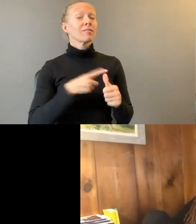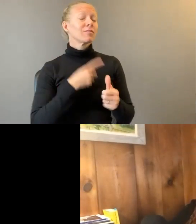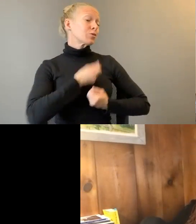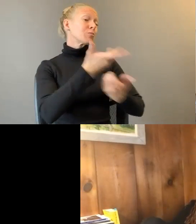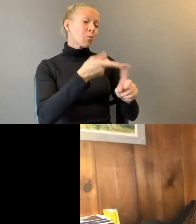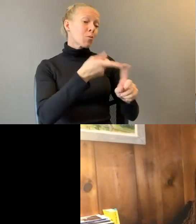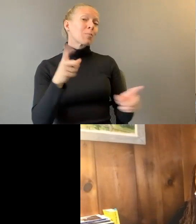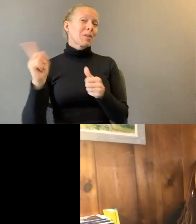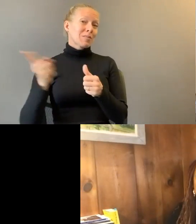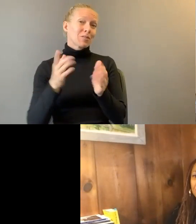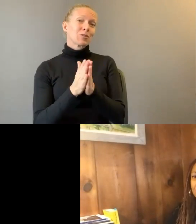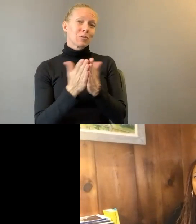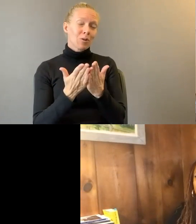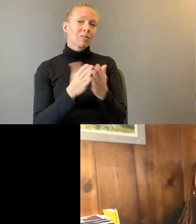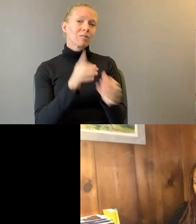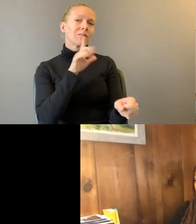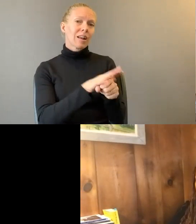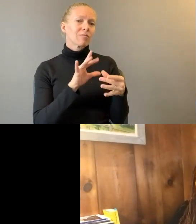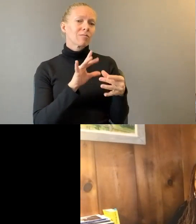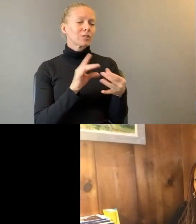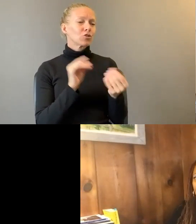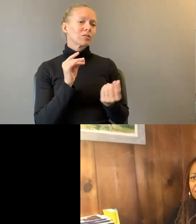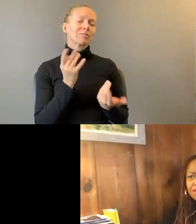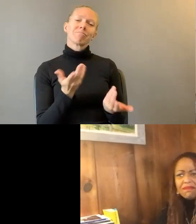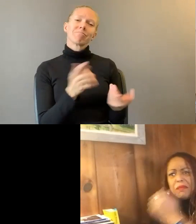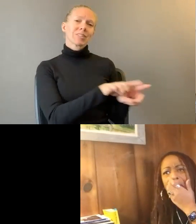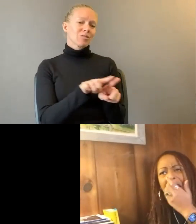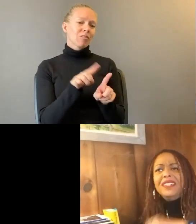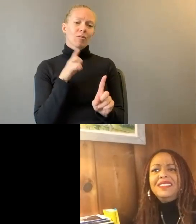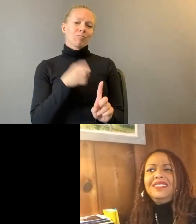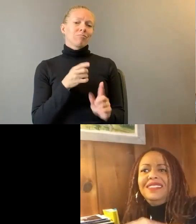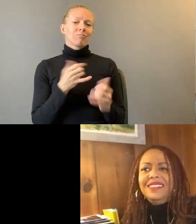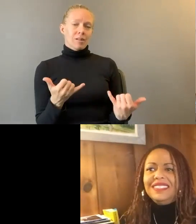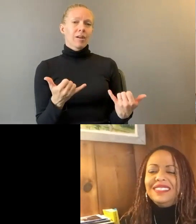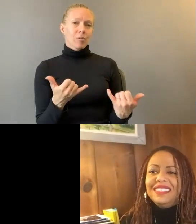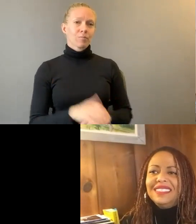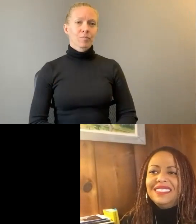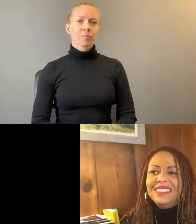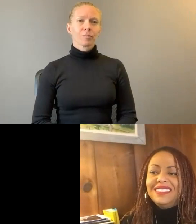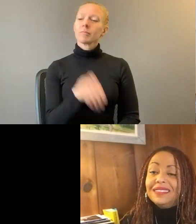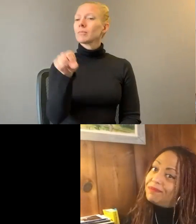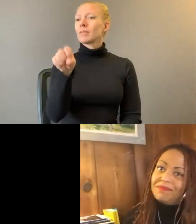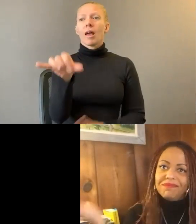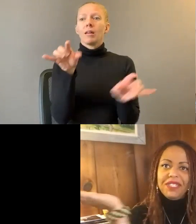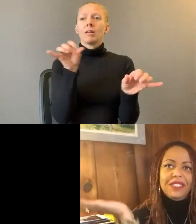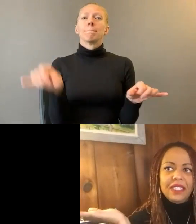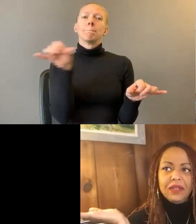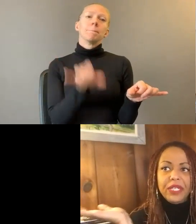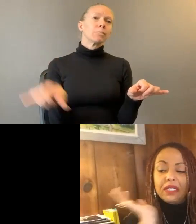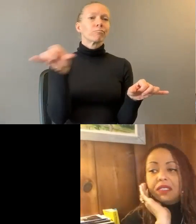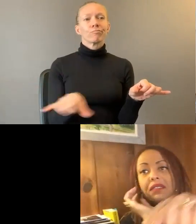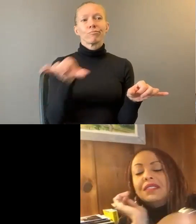Because affirmation. Because also now. You know. Yeah. I mean all of the humdrum numbness of the end of the world too. Like.